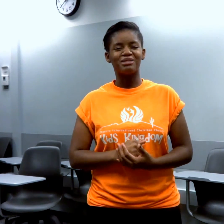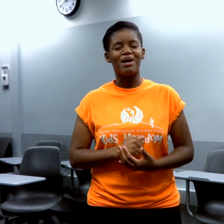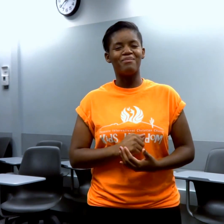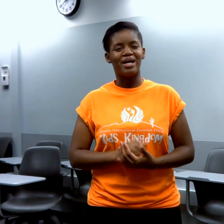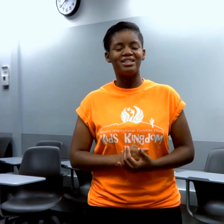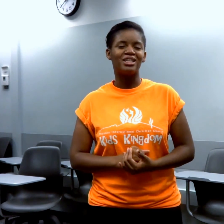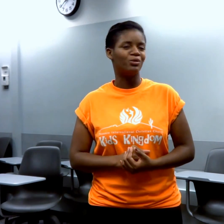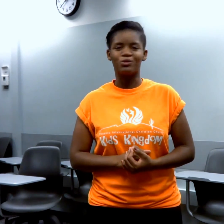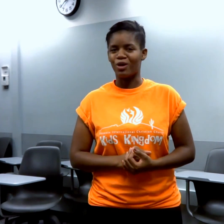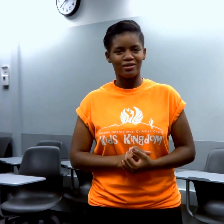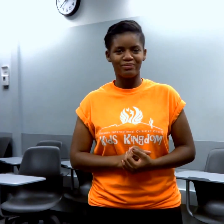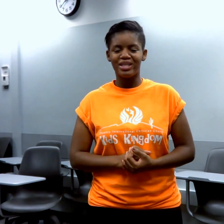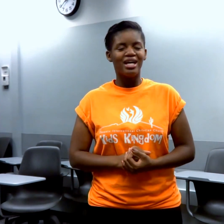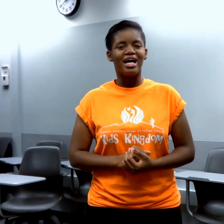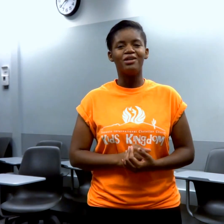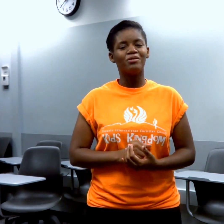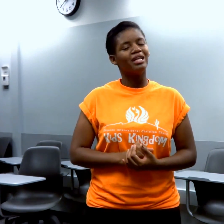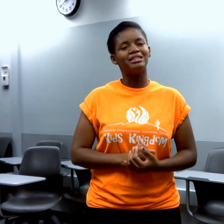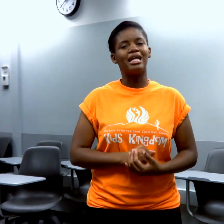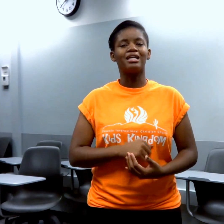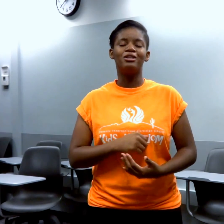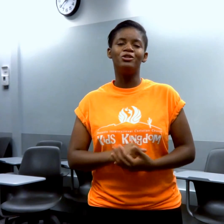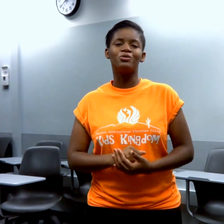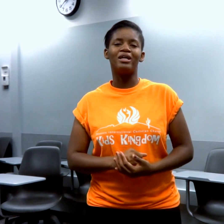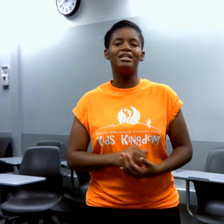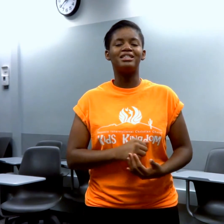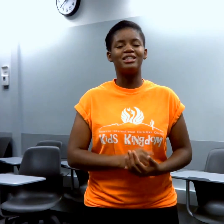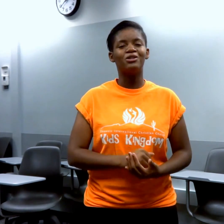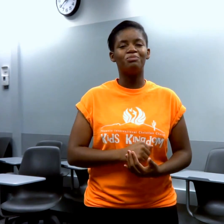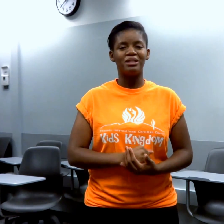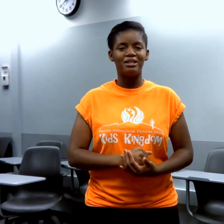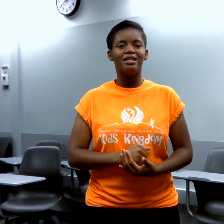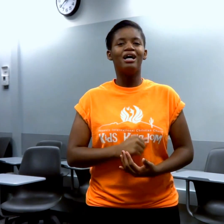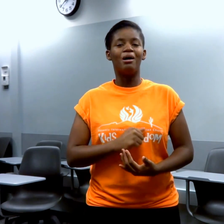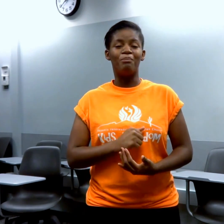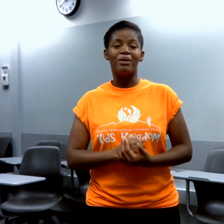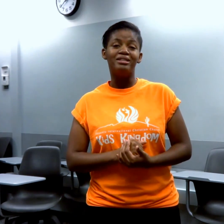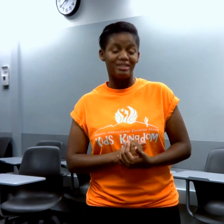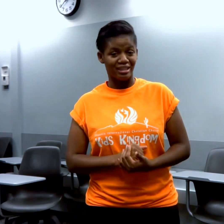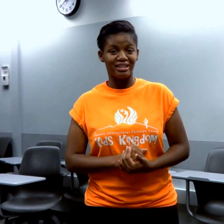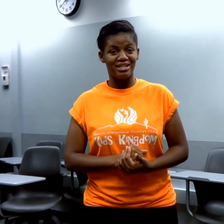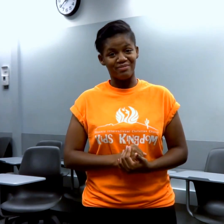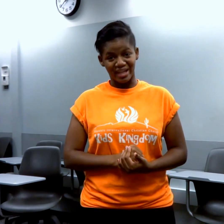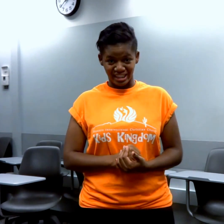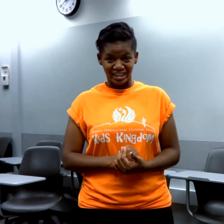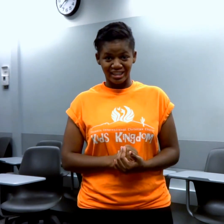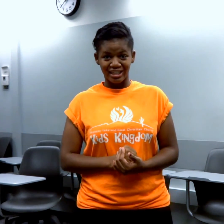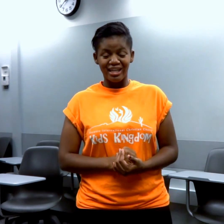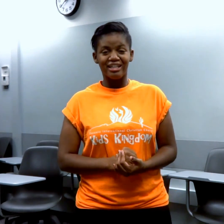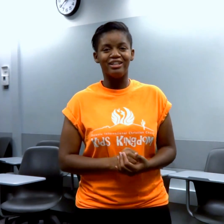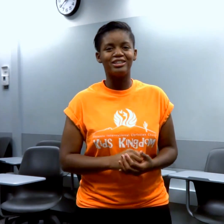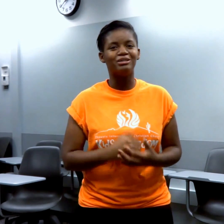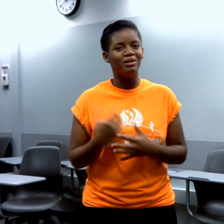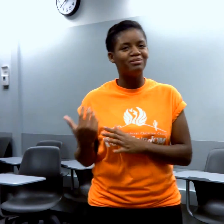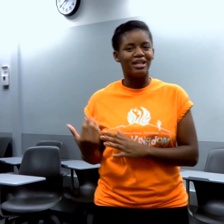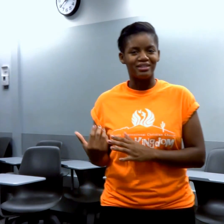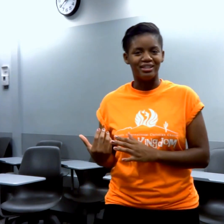my mindset was wrong. I didn't realize that I could lose weight and still be abundant in my eating. There's these memes out there